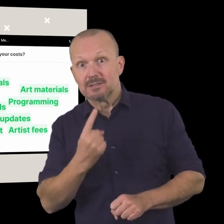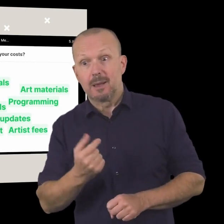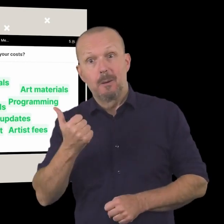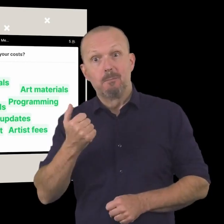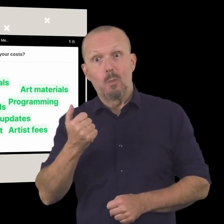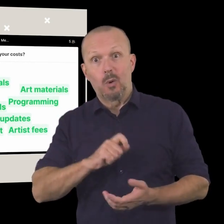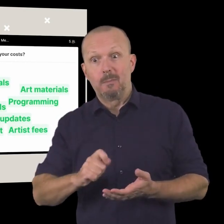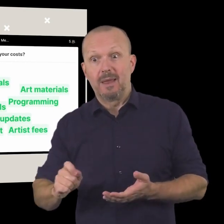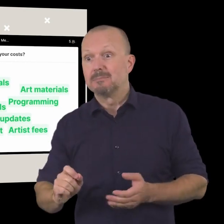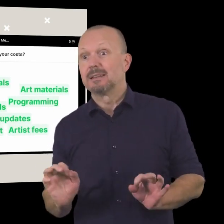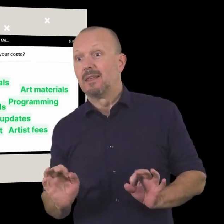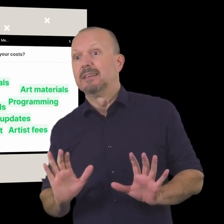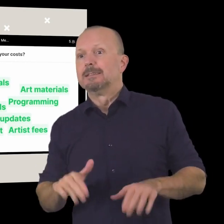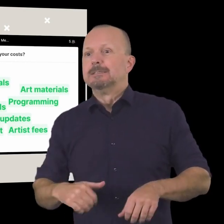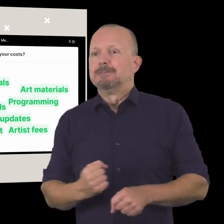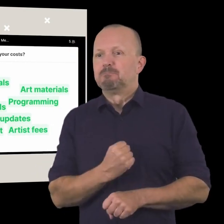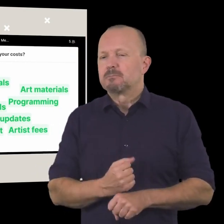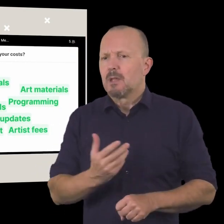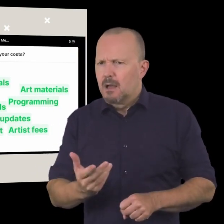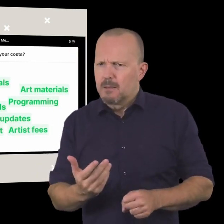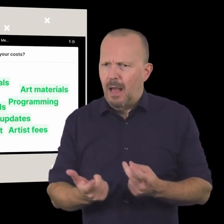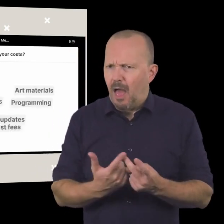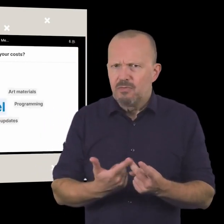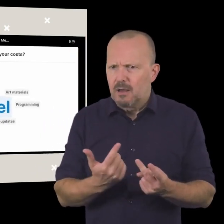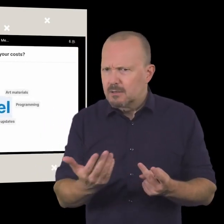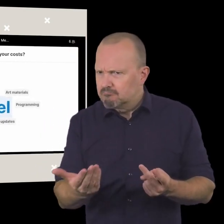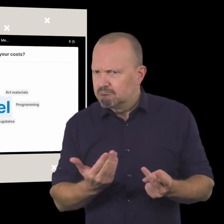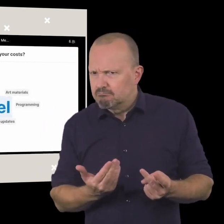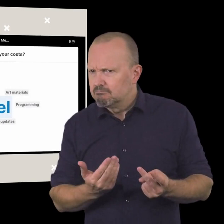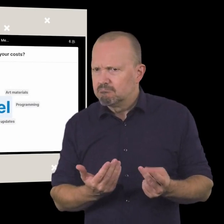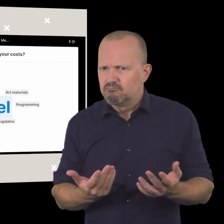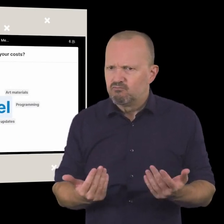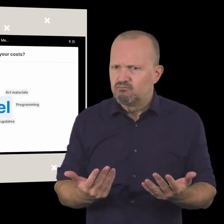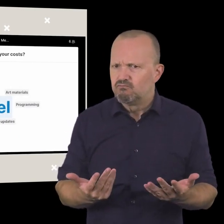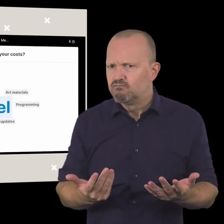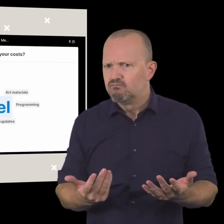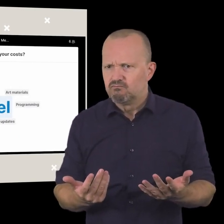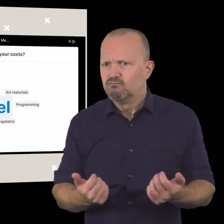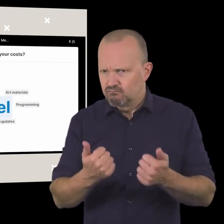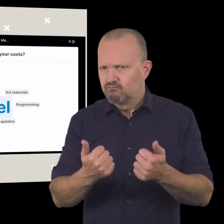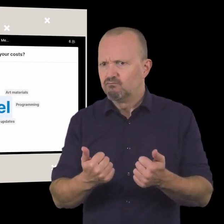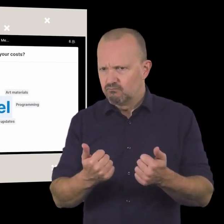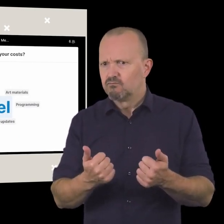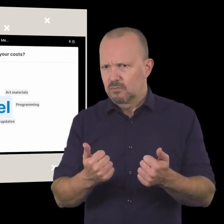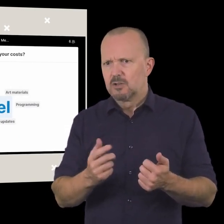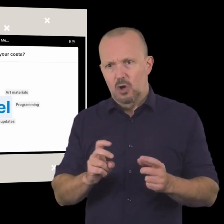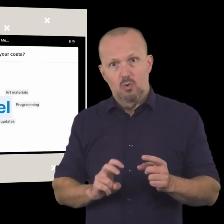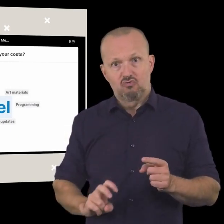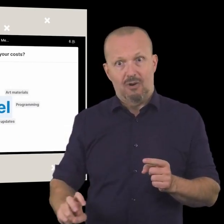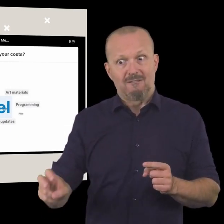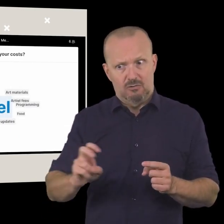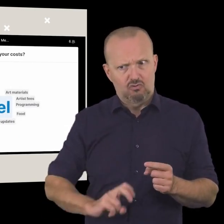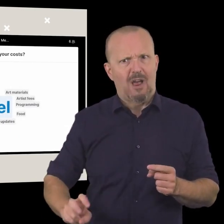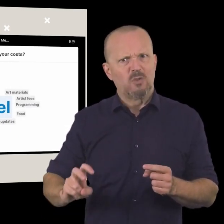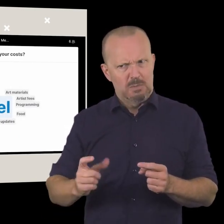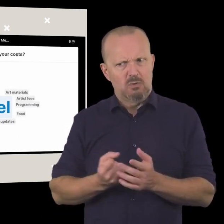ballpoint pens what else what else do you spend your funds on awesome awesome so